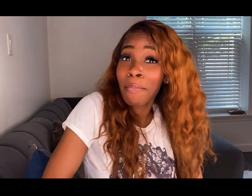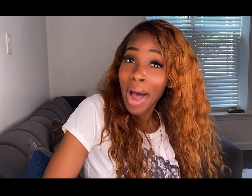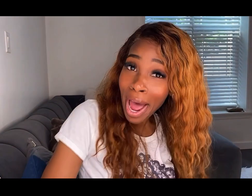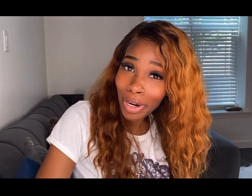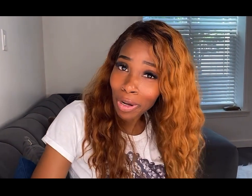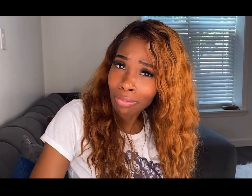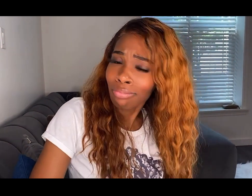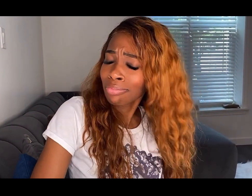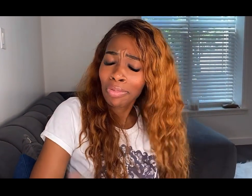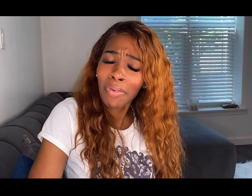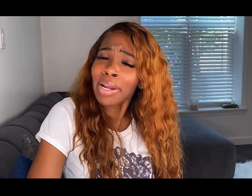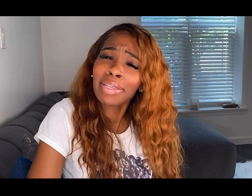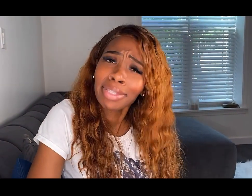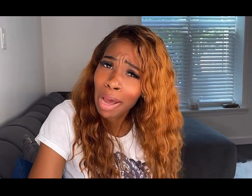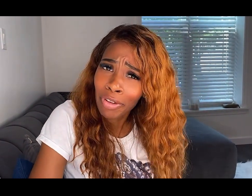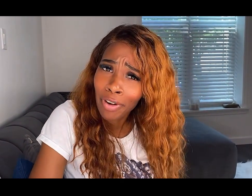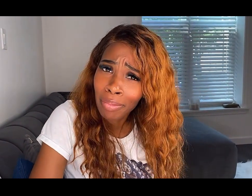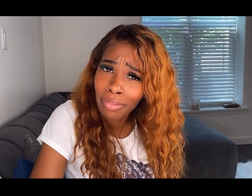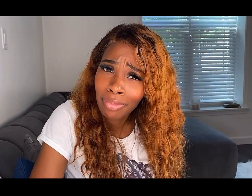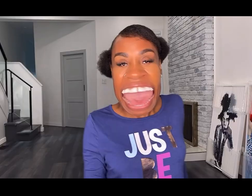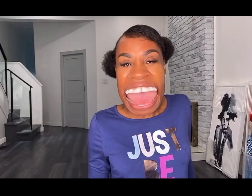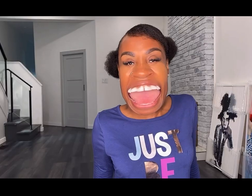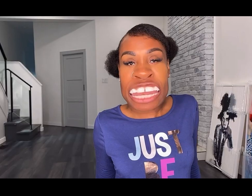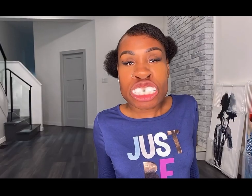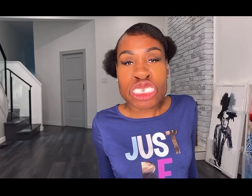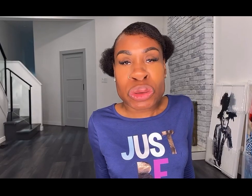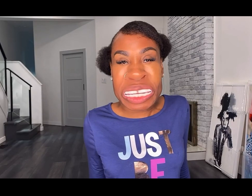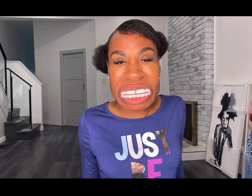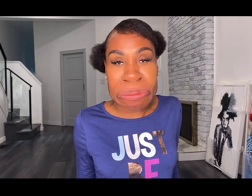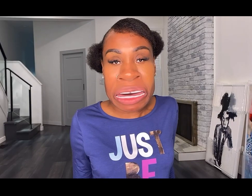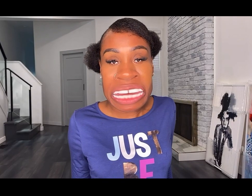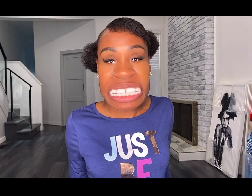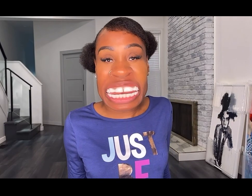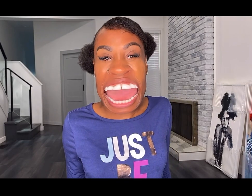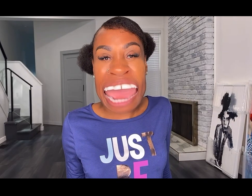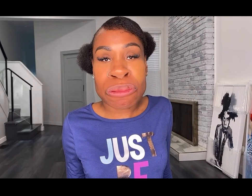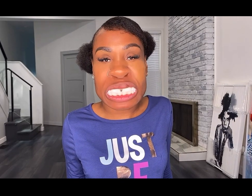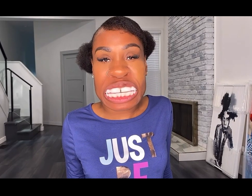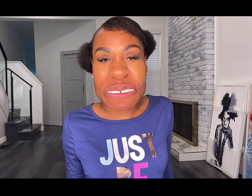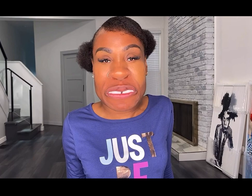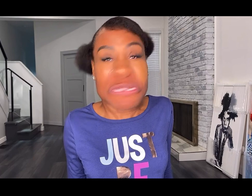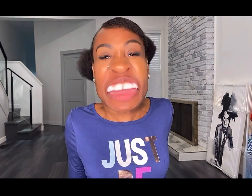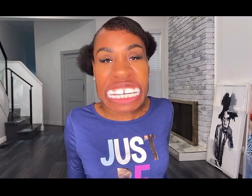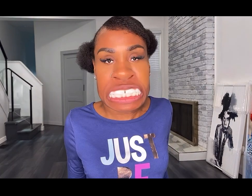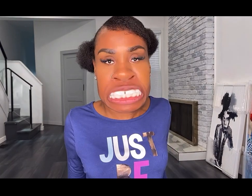a model. Where is this coming from? I had a dream that I was giving face.